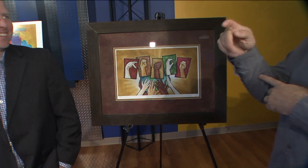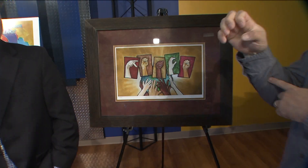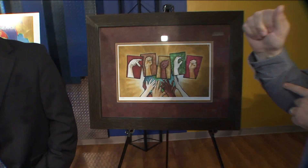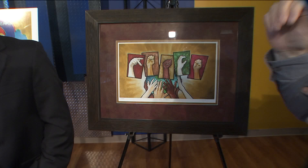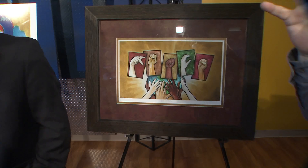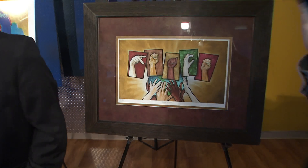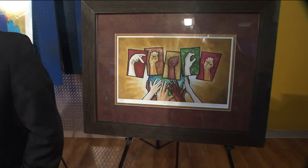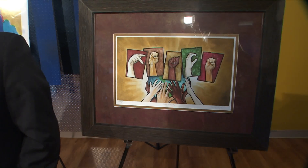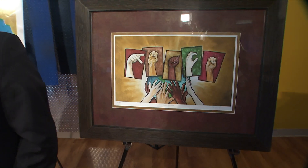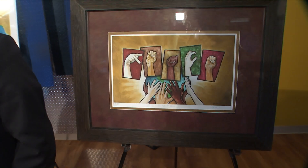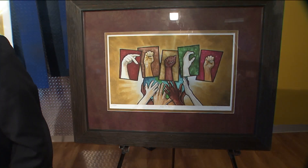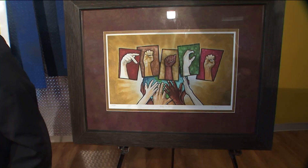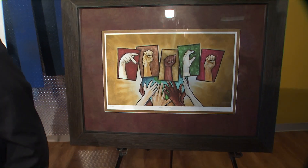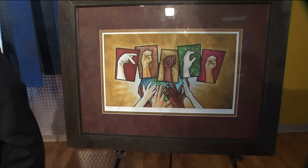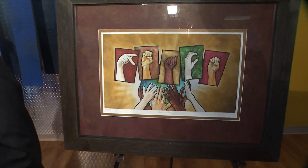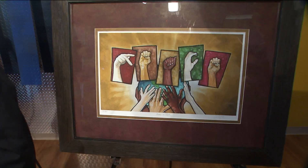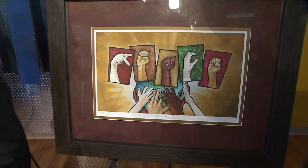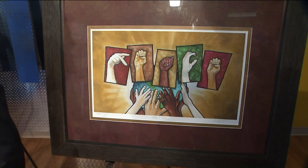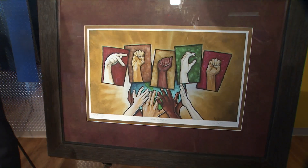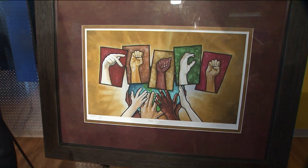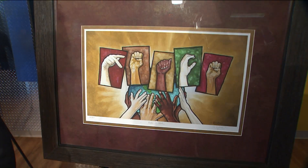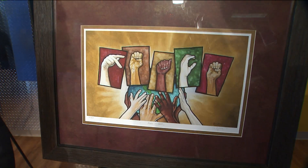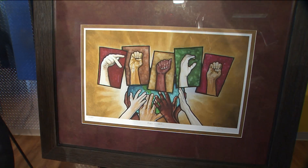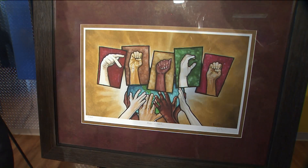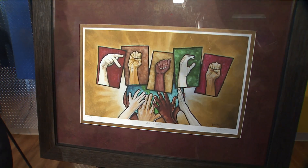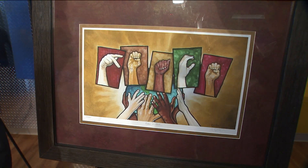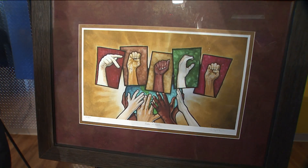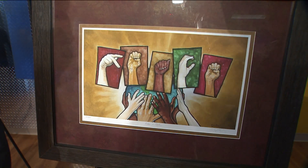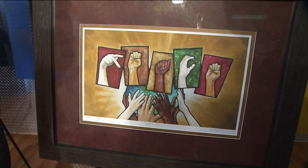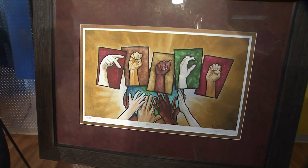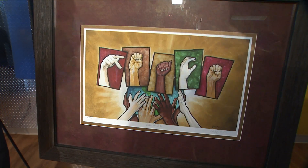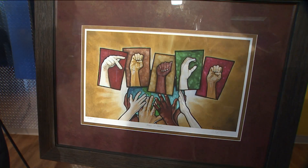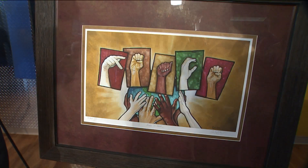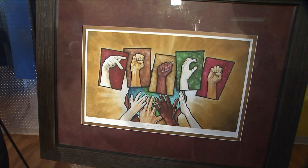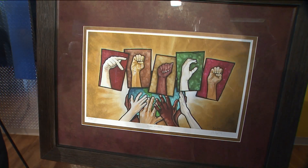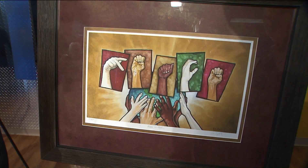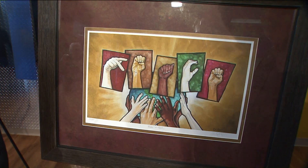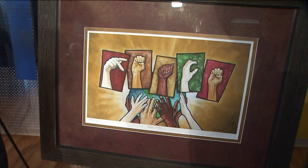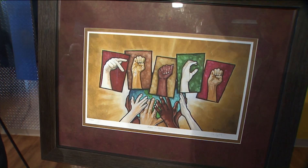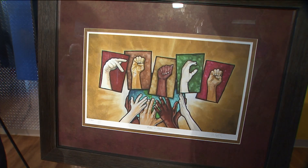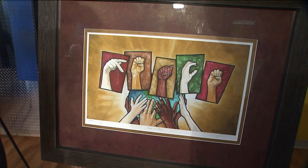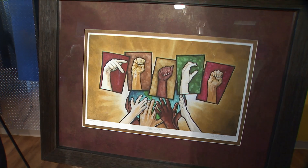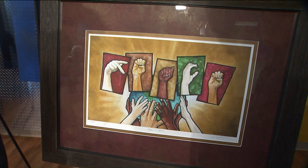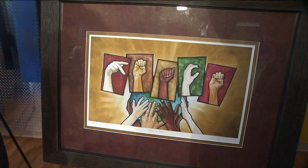okay. And an artist. It's fingerspelling peace. Okay, absolutely. what does it spell?